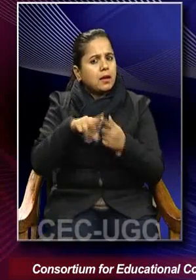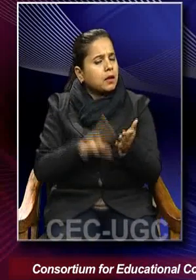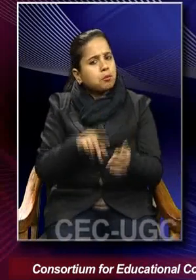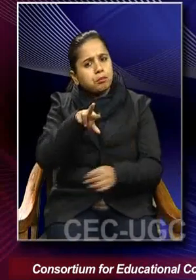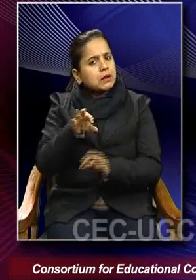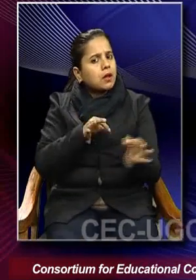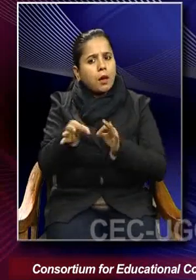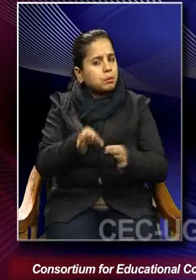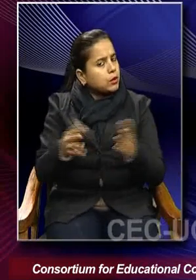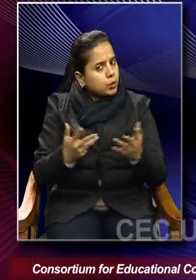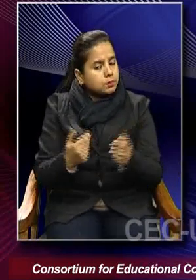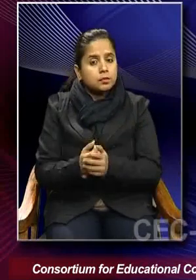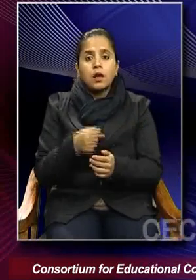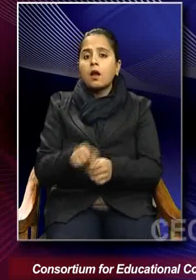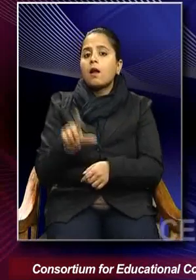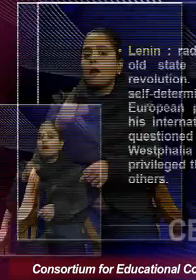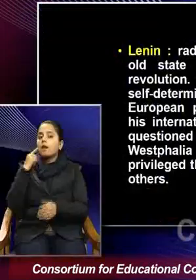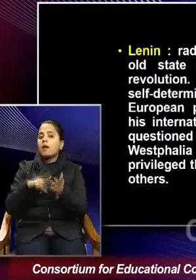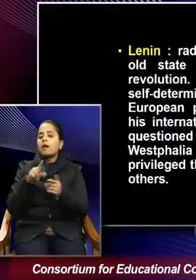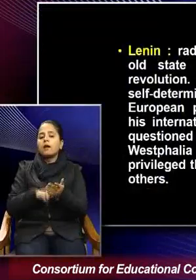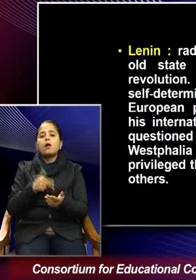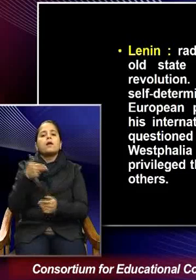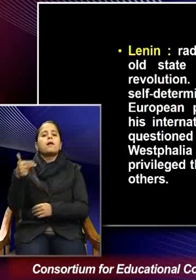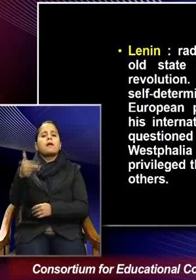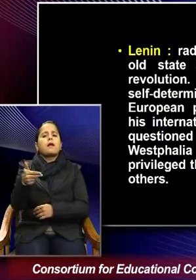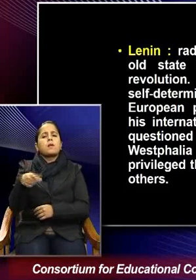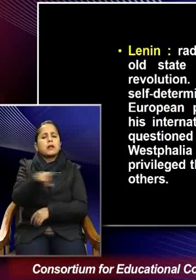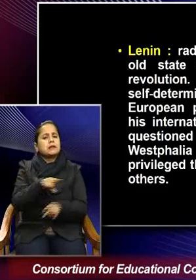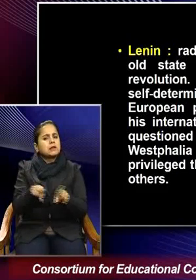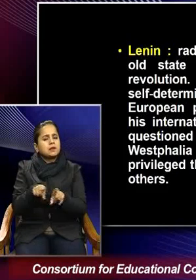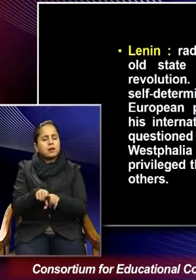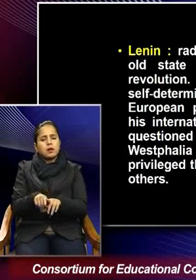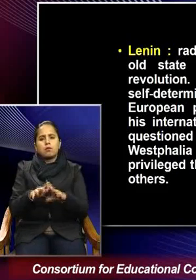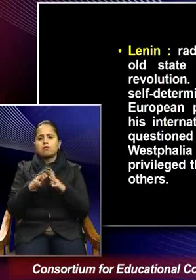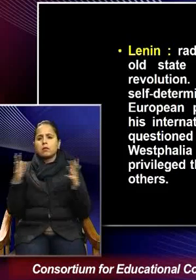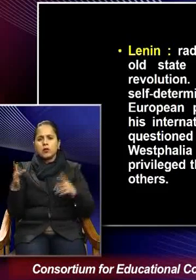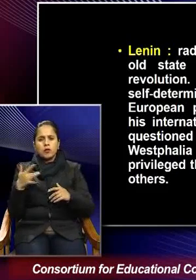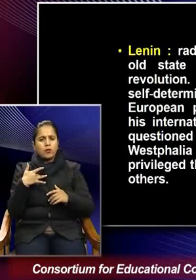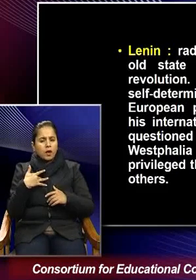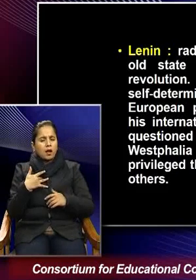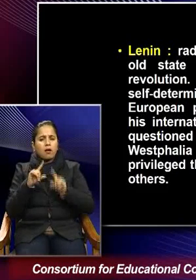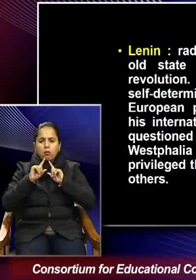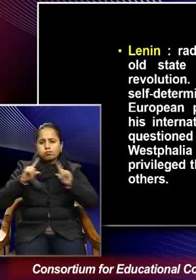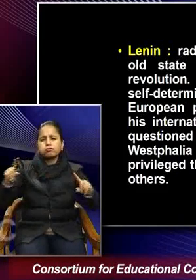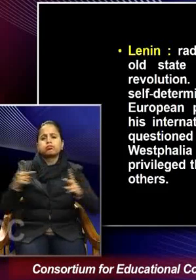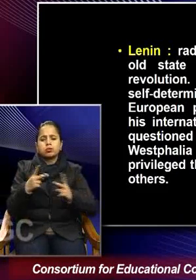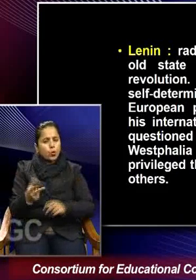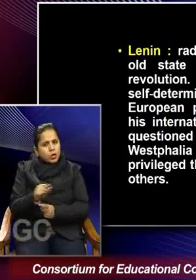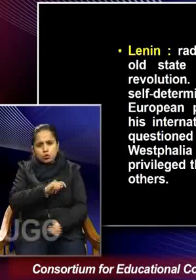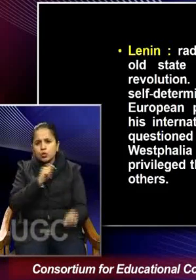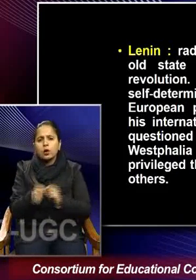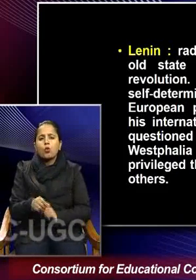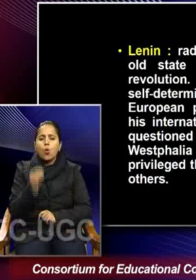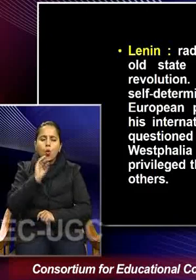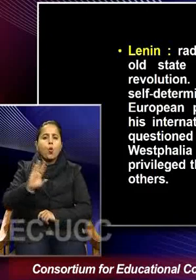Lenin's call is almost a radical cry to overturn the old